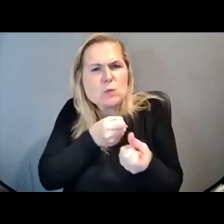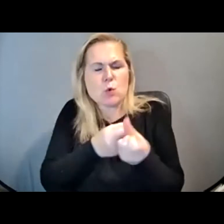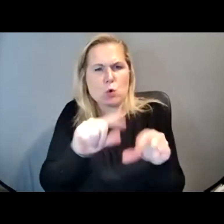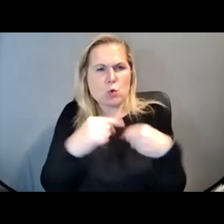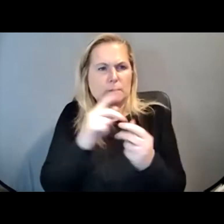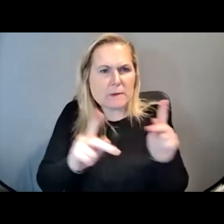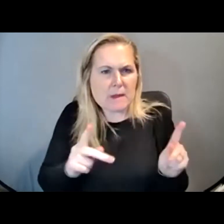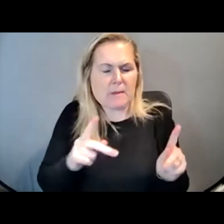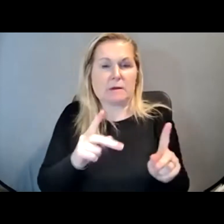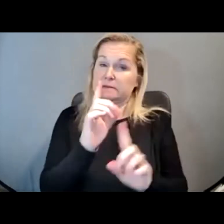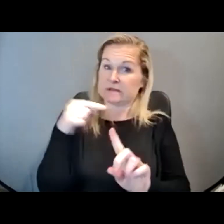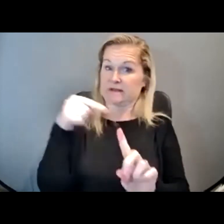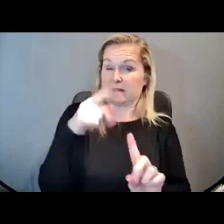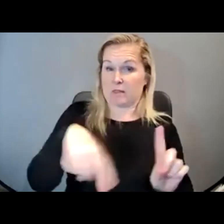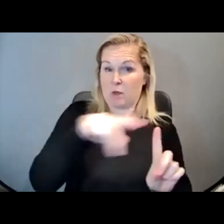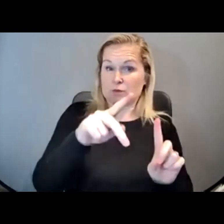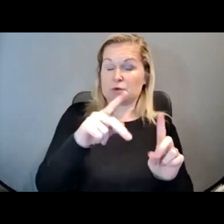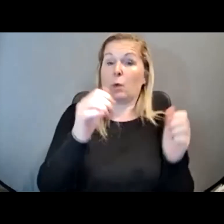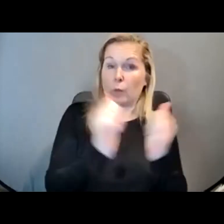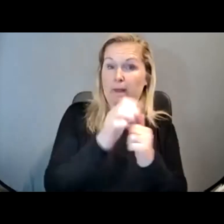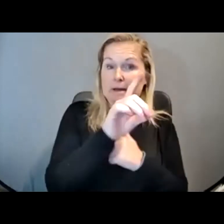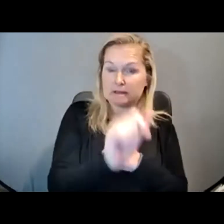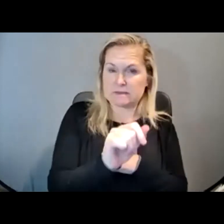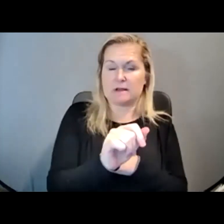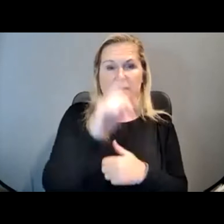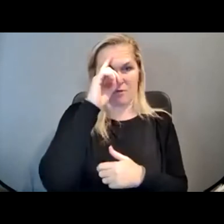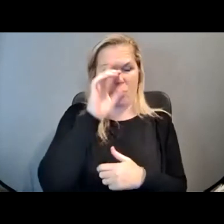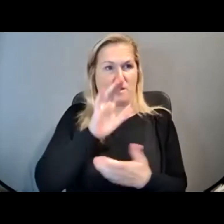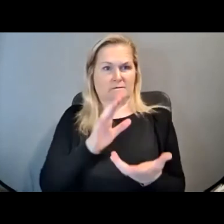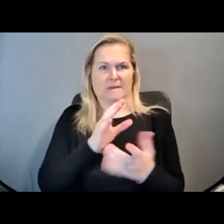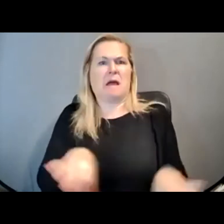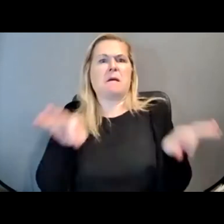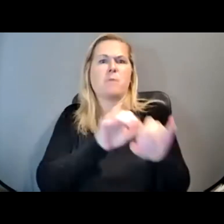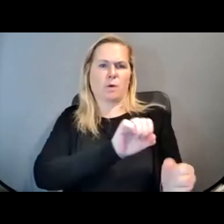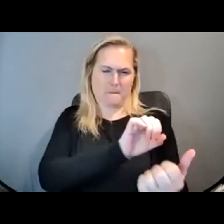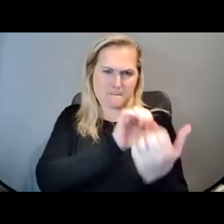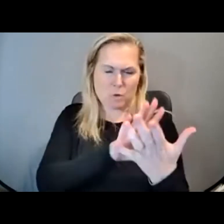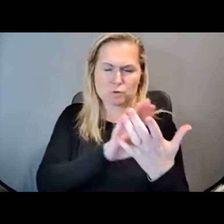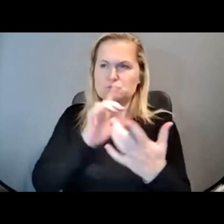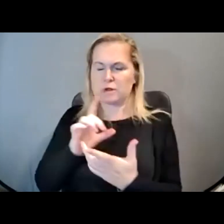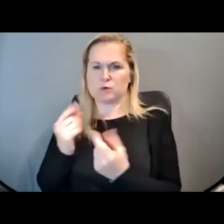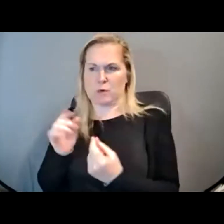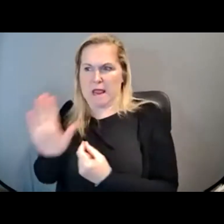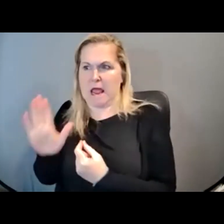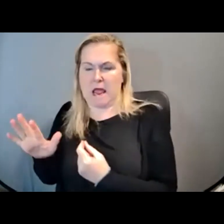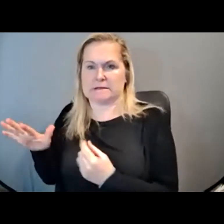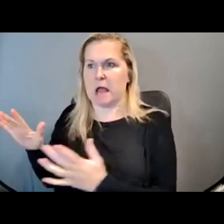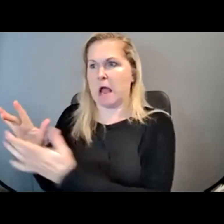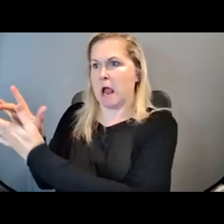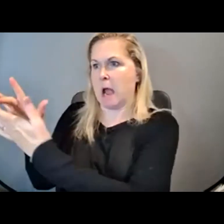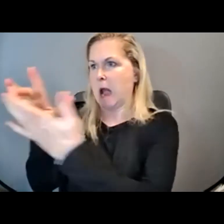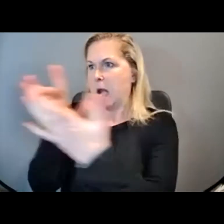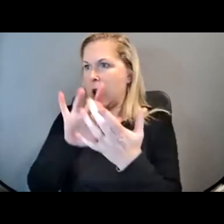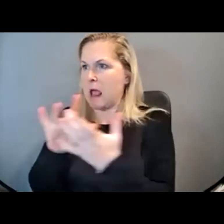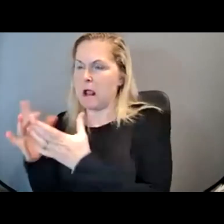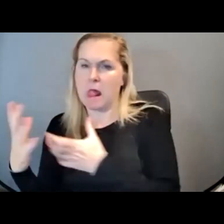of individuals, particularly those with disabilities, in meaningful ways and tying together his vast network of connections. So